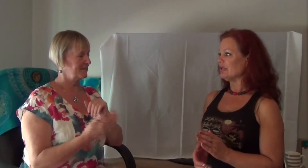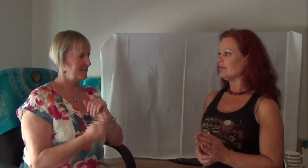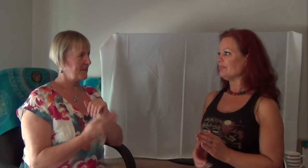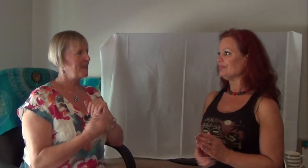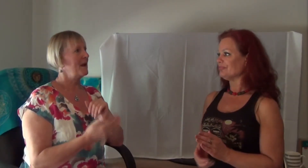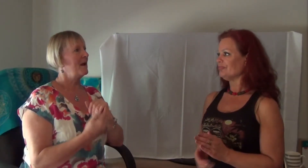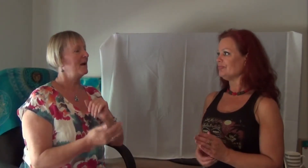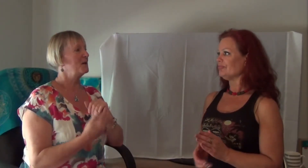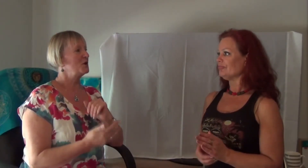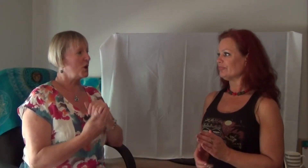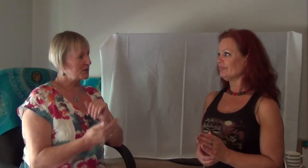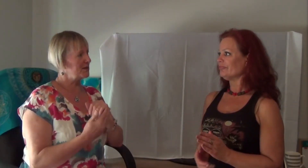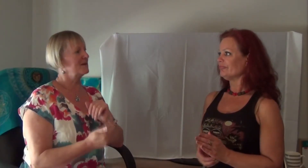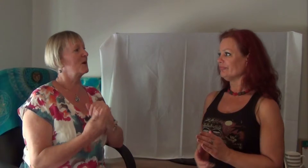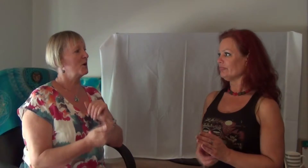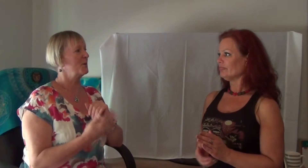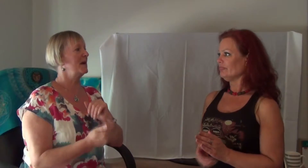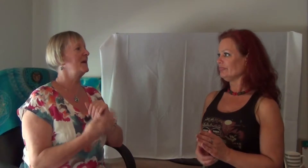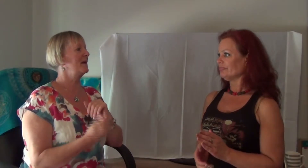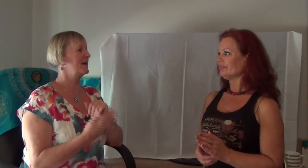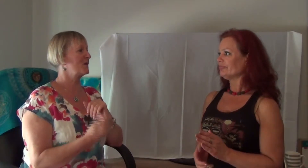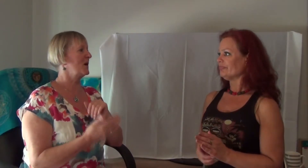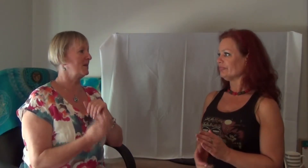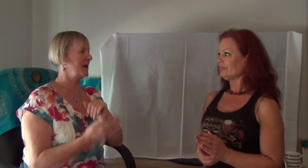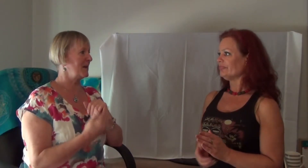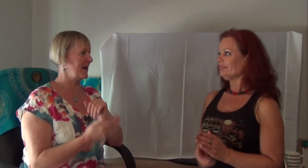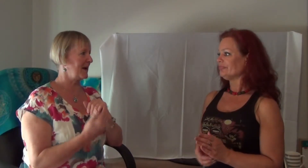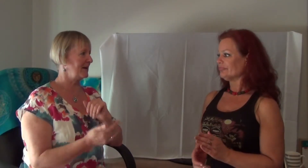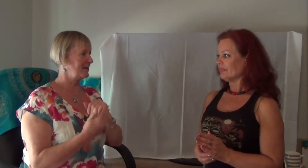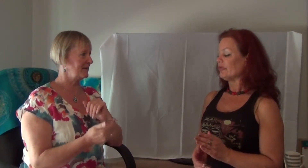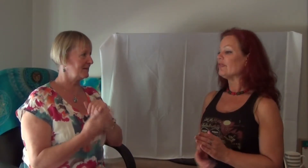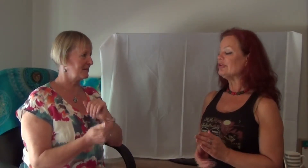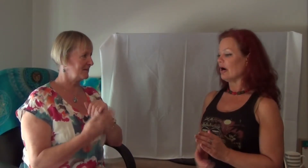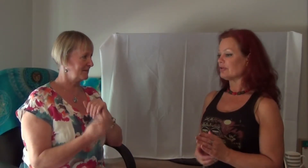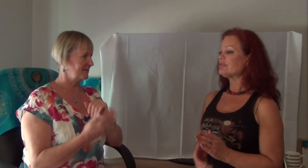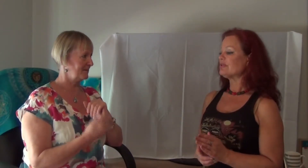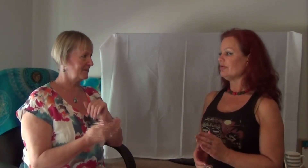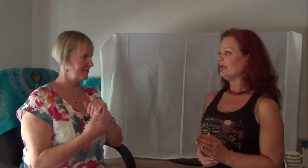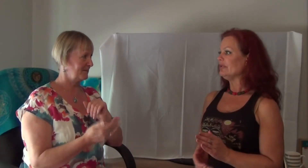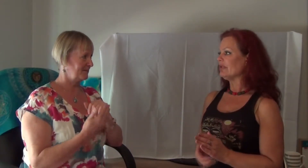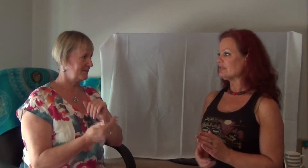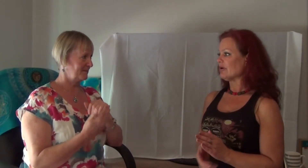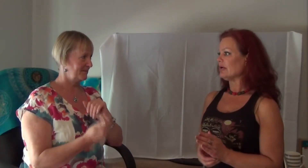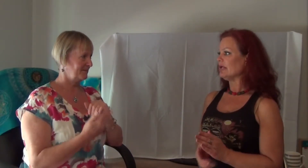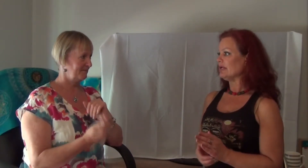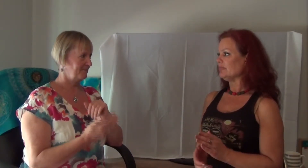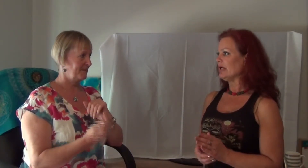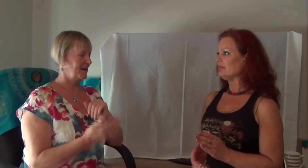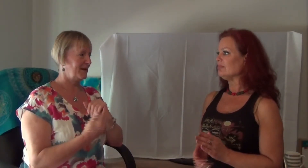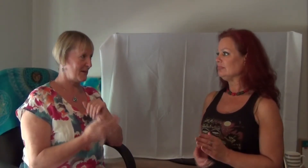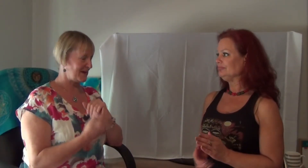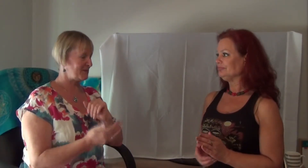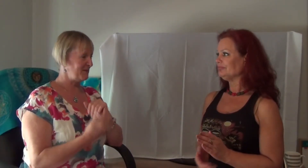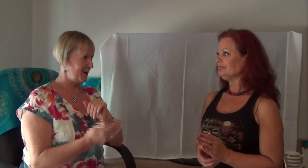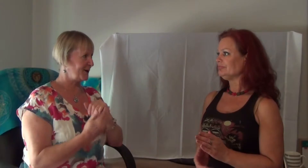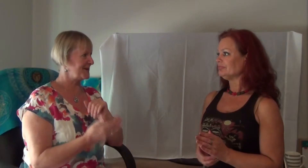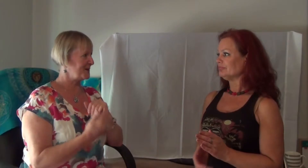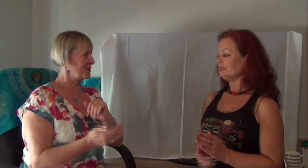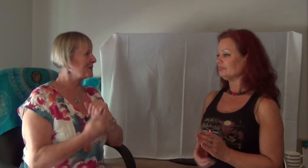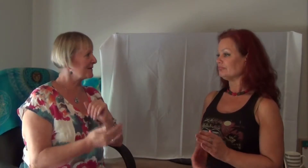there. And the doctors told me that's why I'm getting pain. And the doctors told me that's why I'm getting pain. And they must be right because they're doctors.